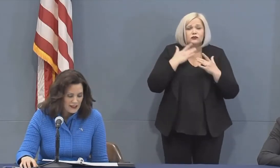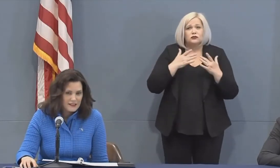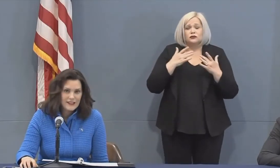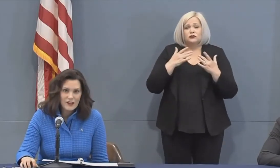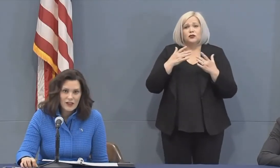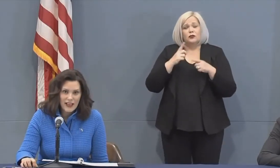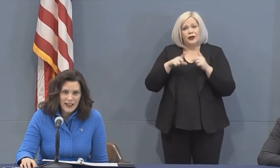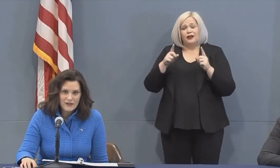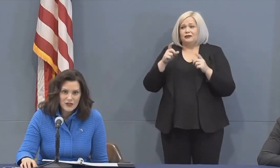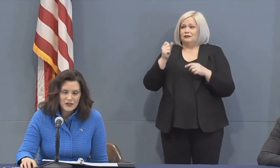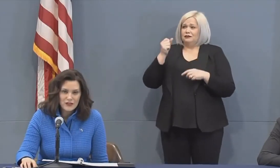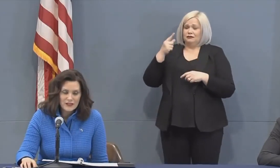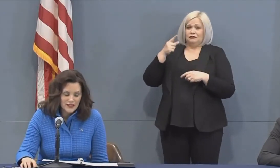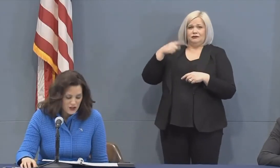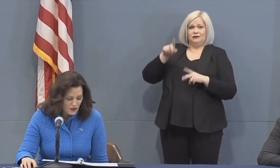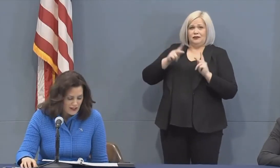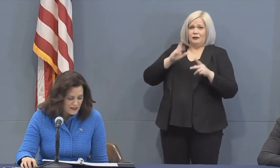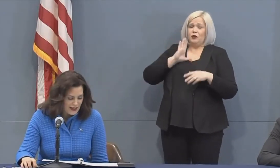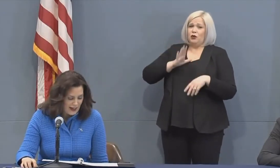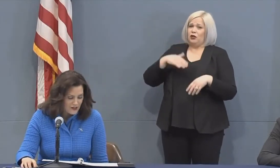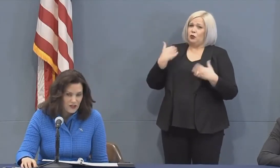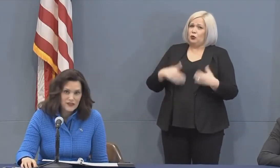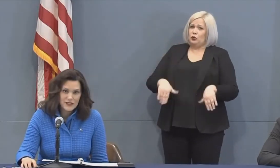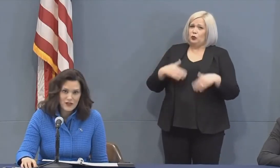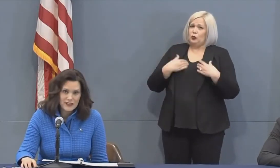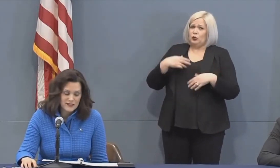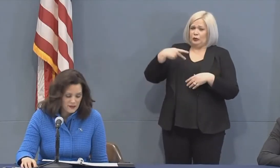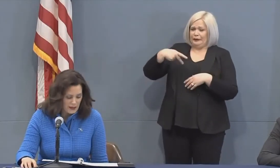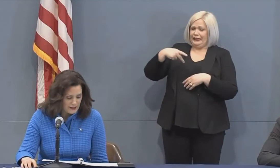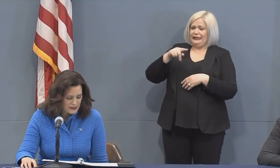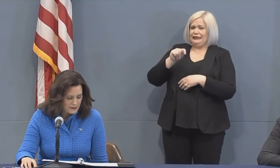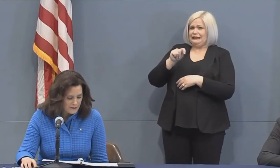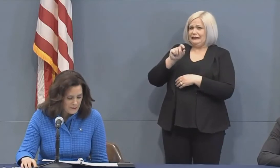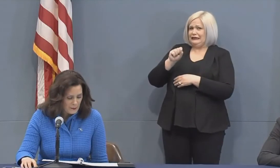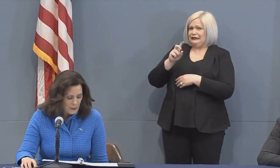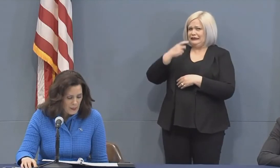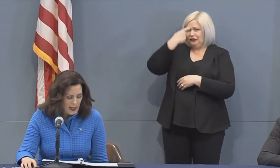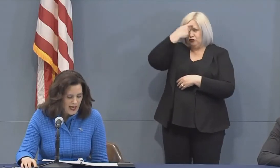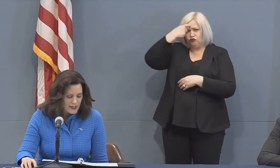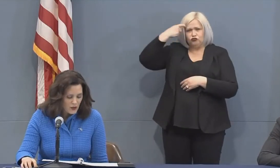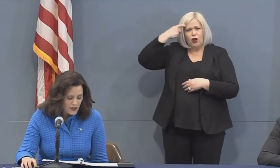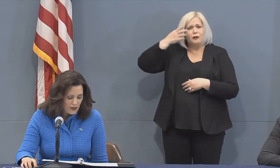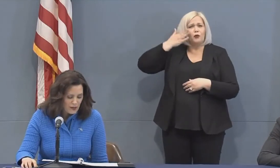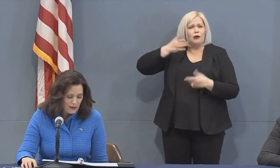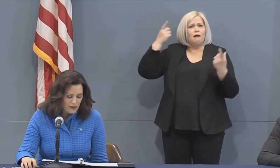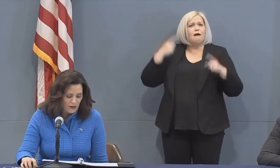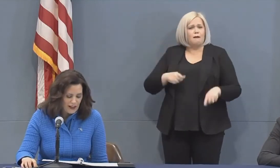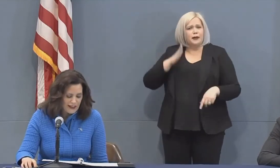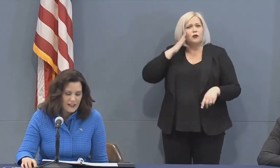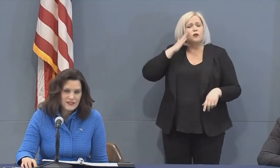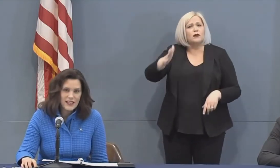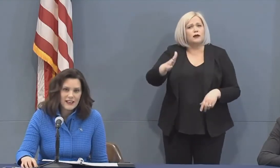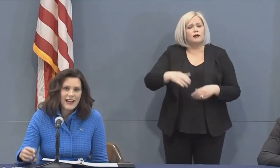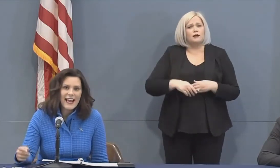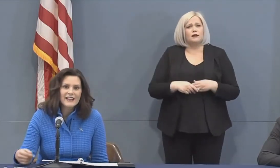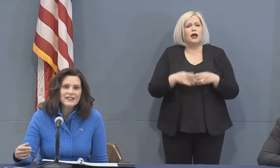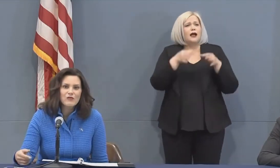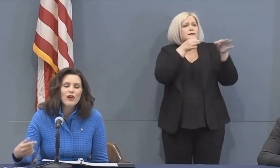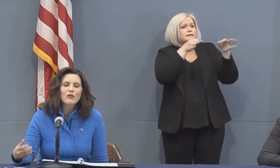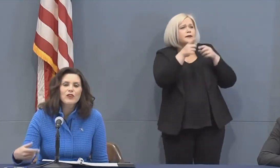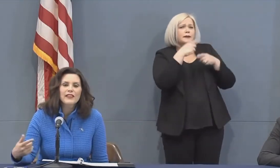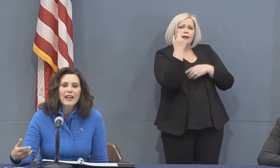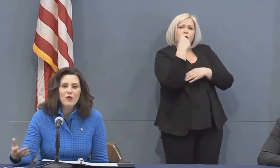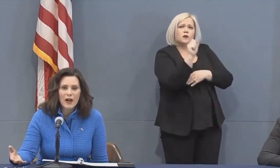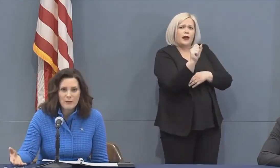that they're going to have to address after this crisis abates. I told them about the rally outside and I